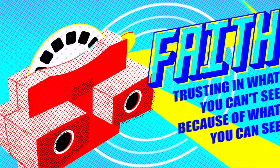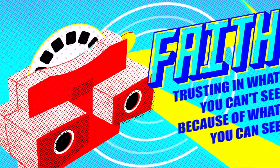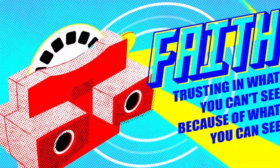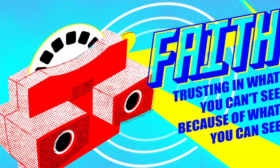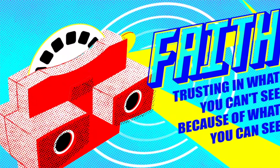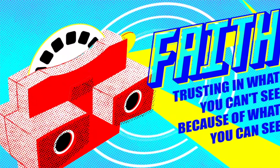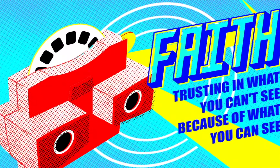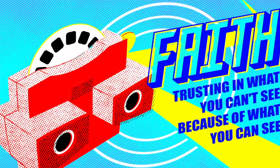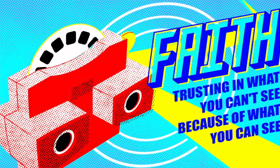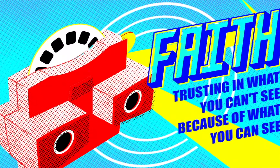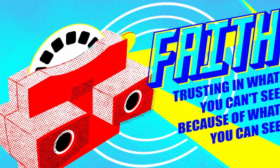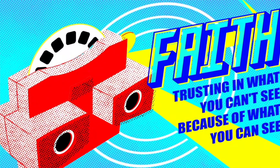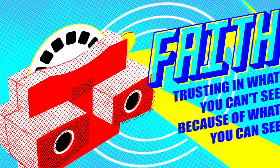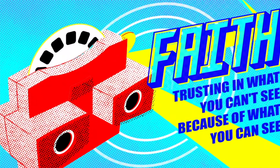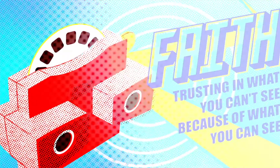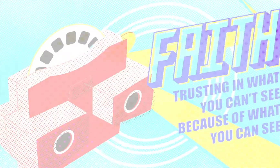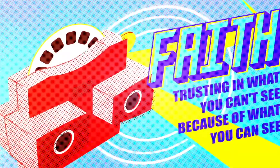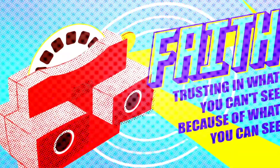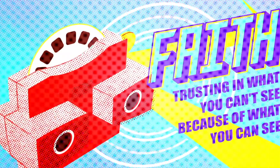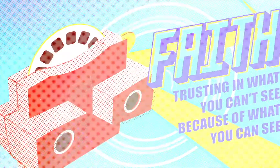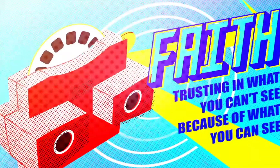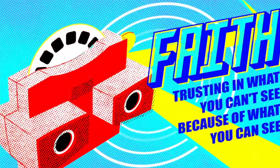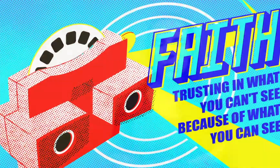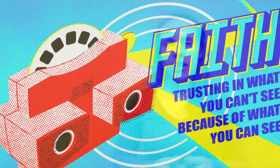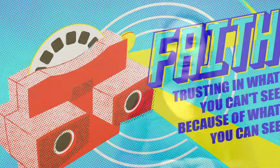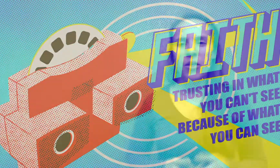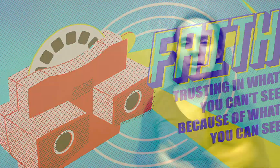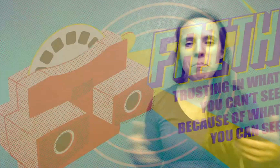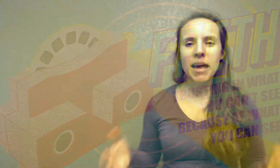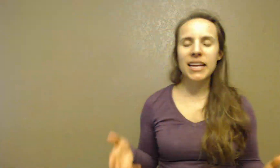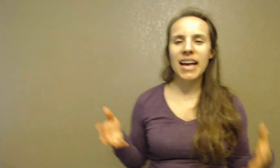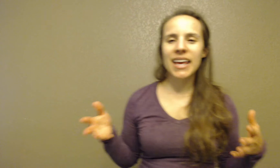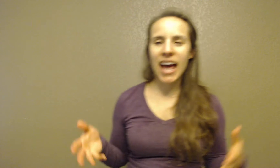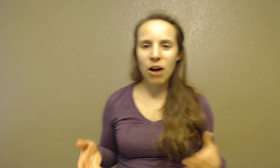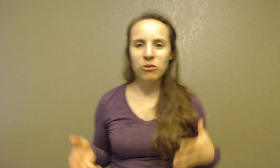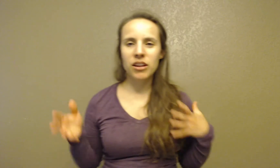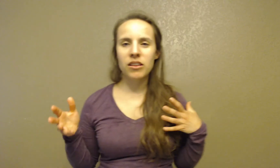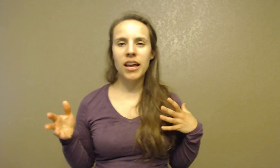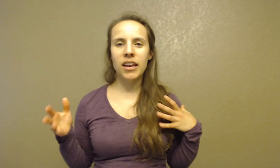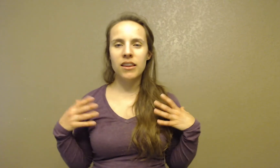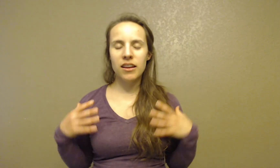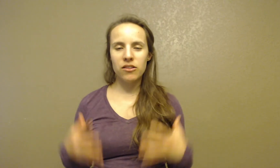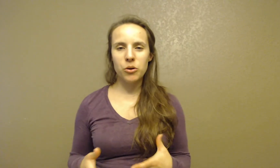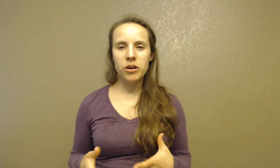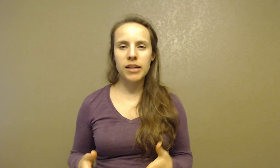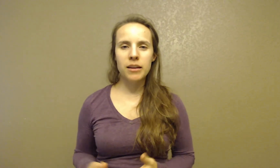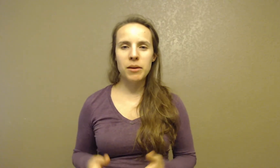can see. And so as we were talking about last week, there are many accounts in the historical document,